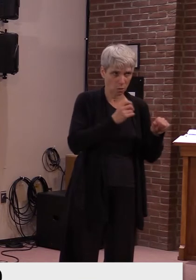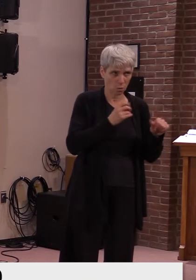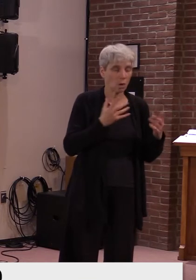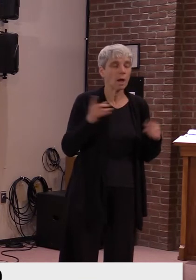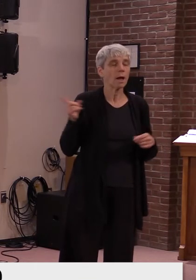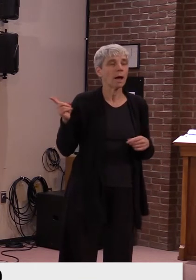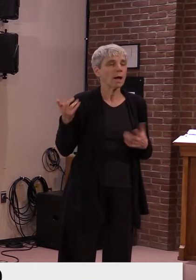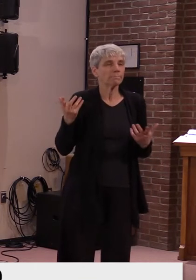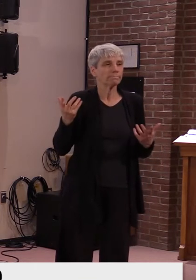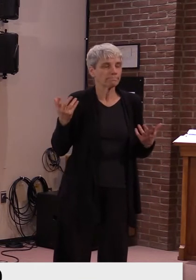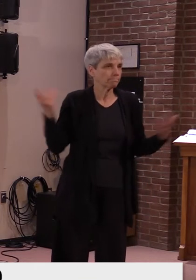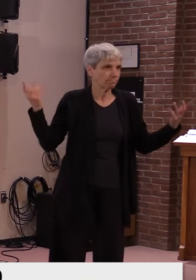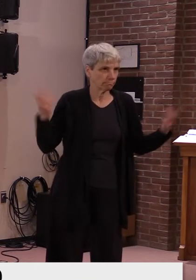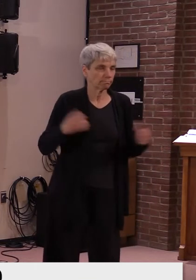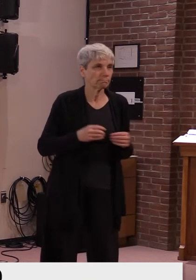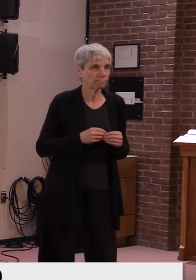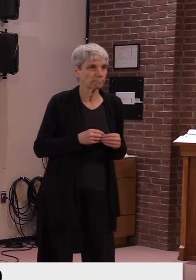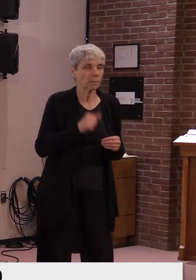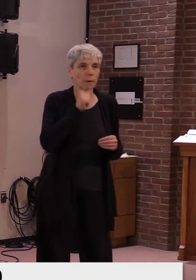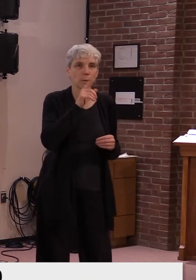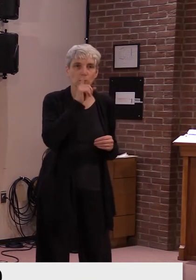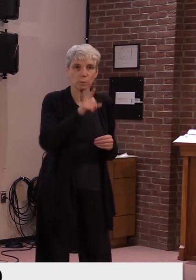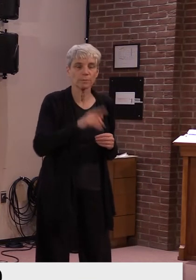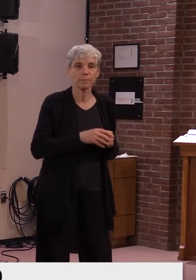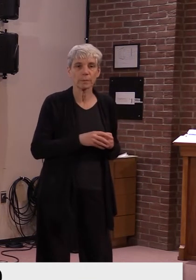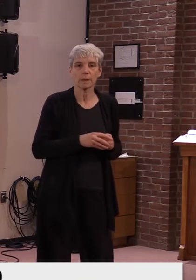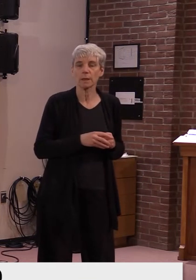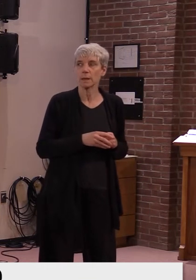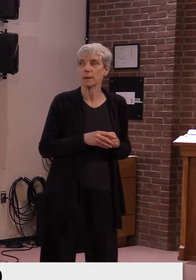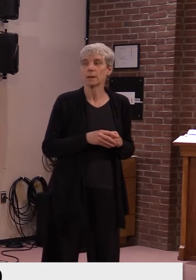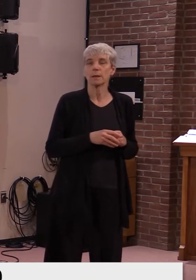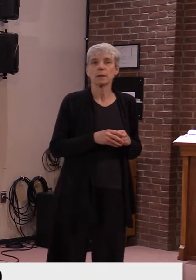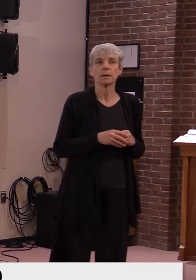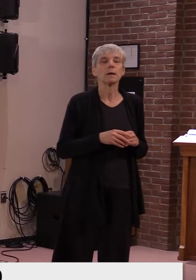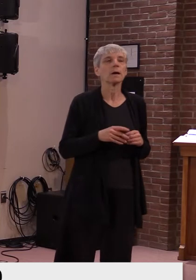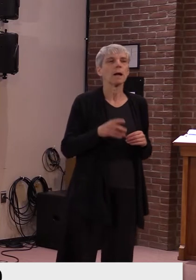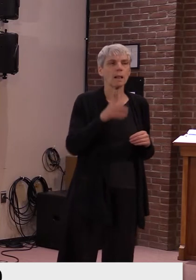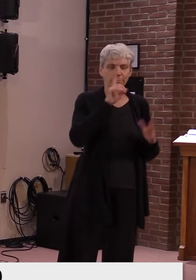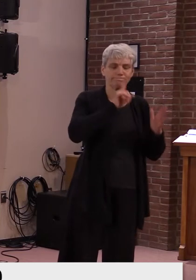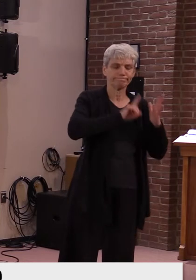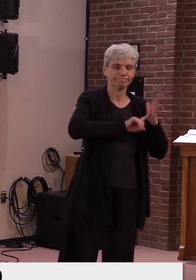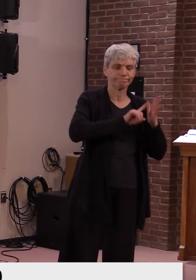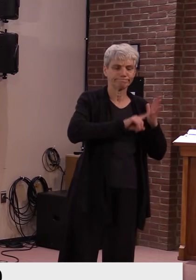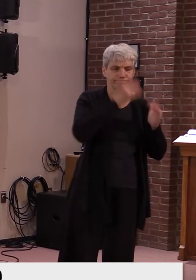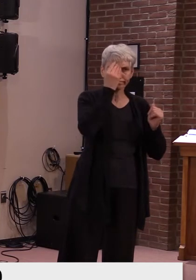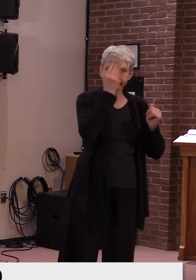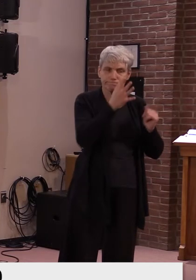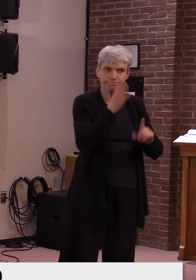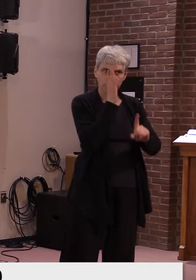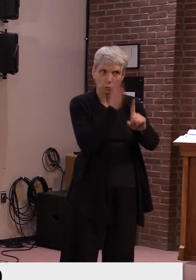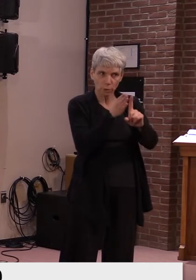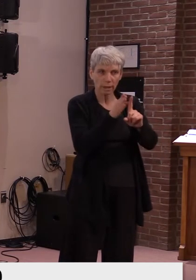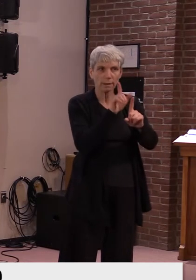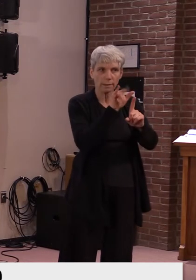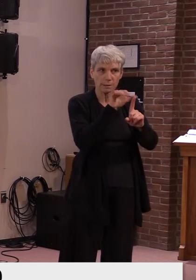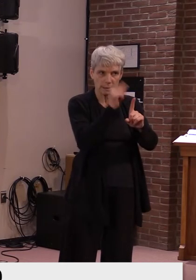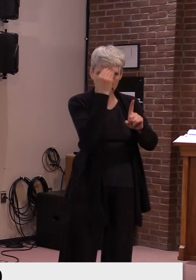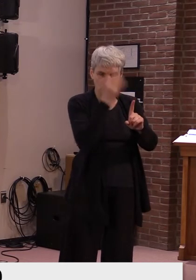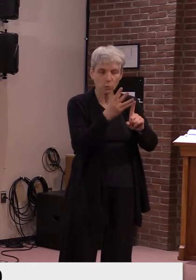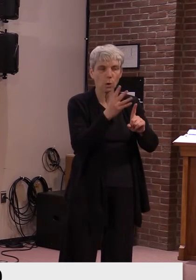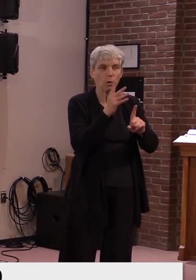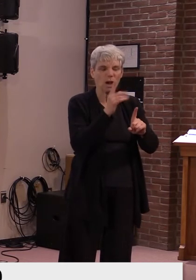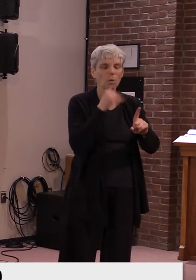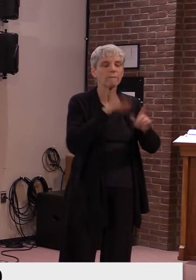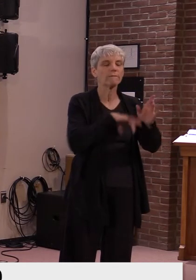Yeah, I'm not sure. Yeah, would, I will get back to you, Lisa, to get an update on where that is right now.